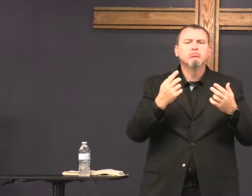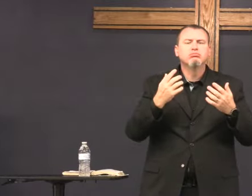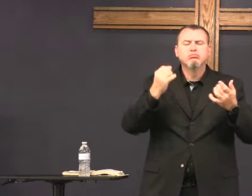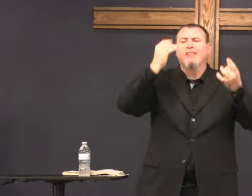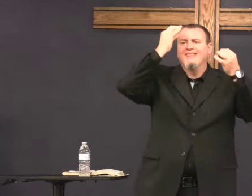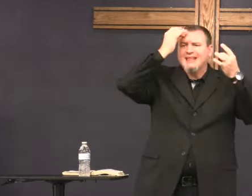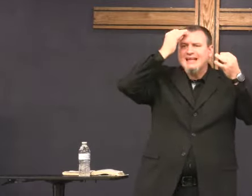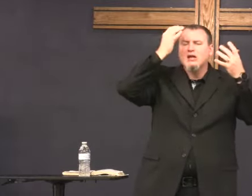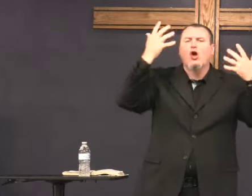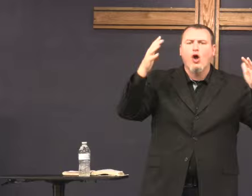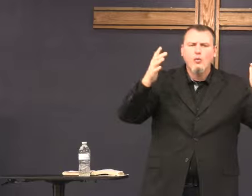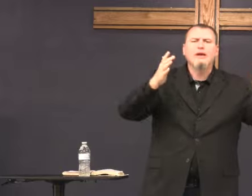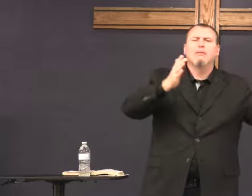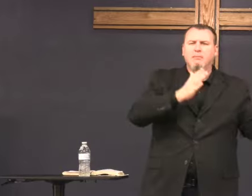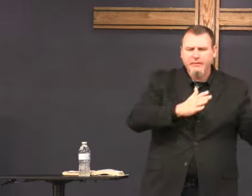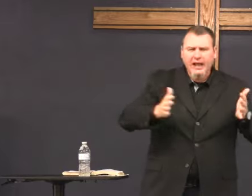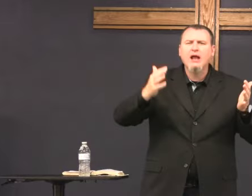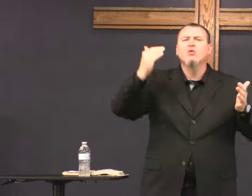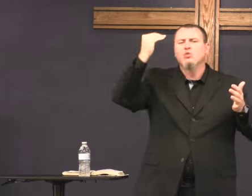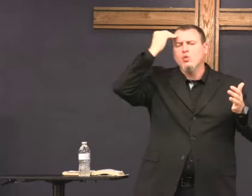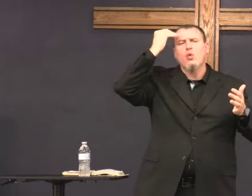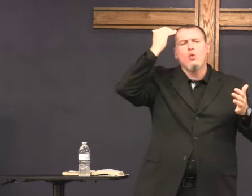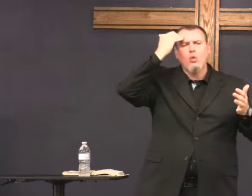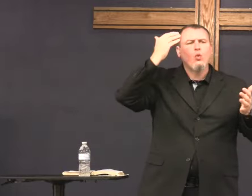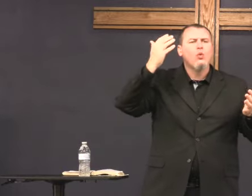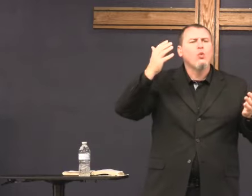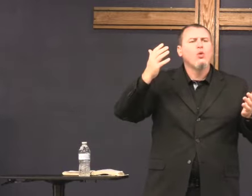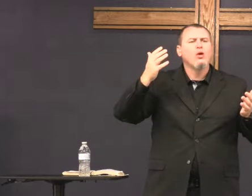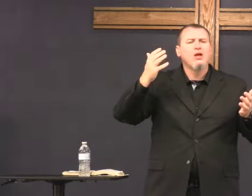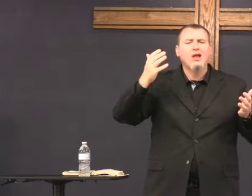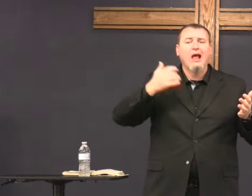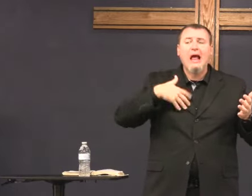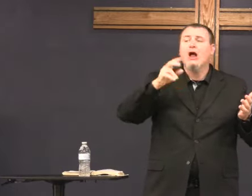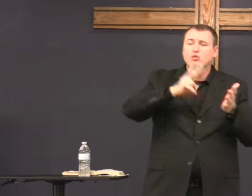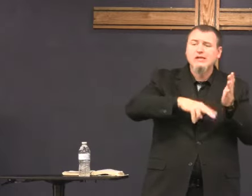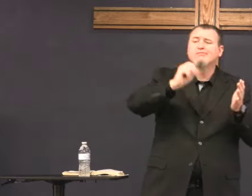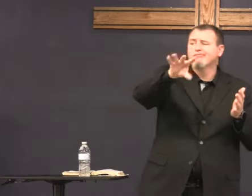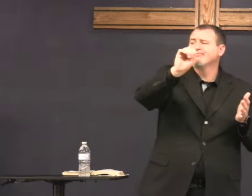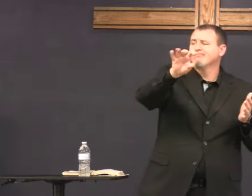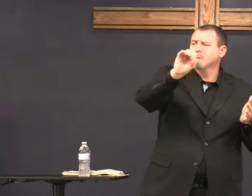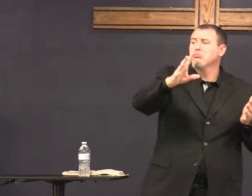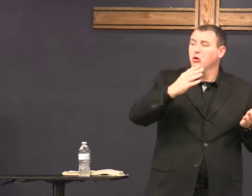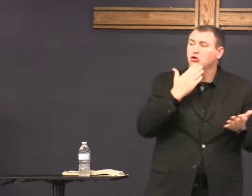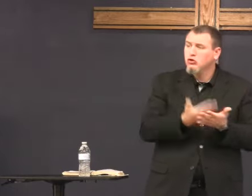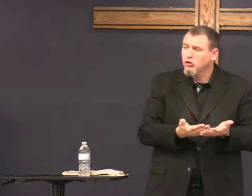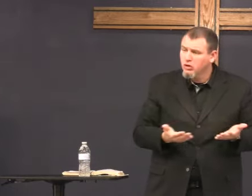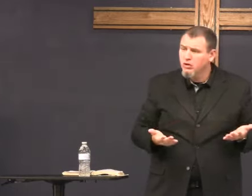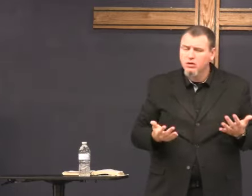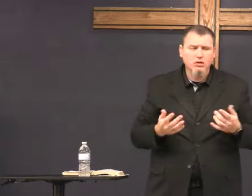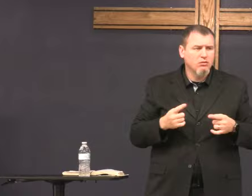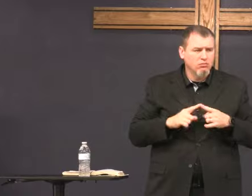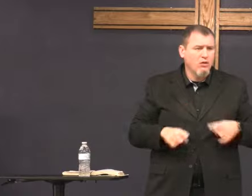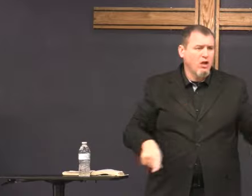and we've already planned, and know, we're going to read it,